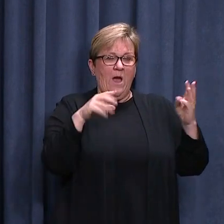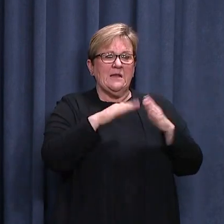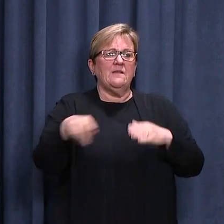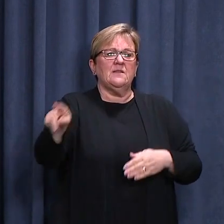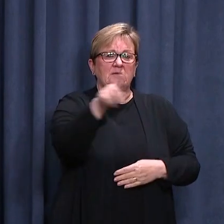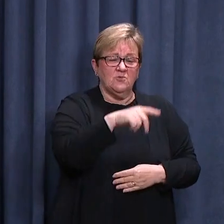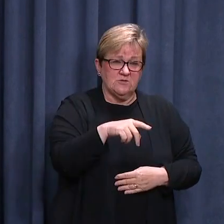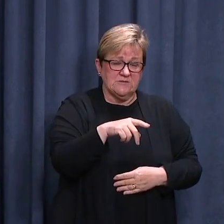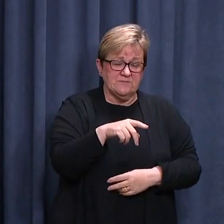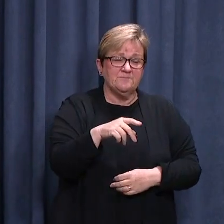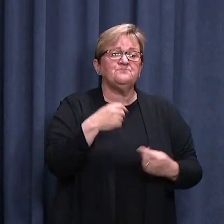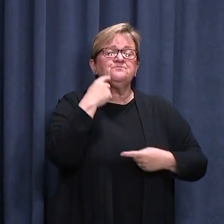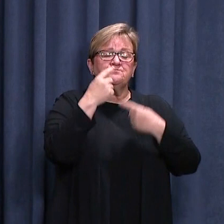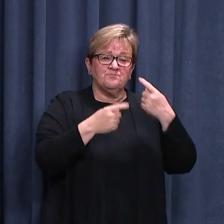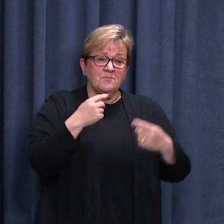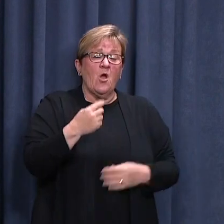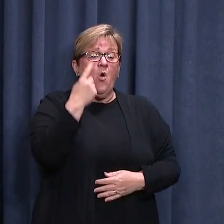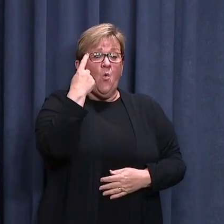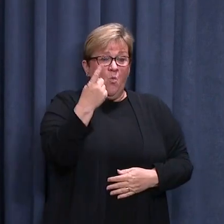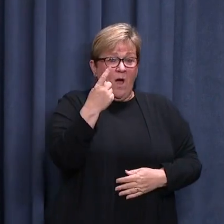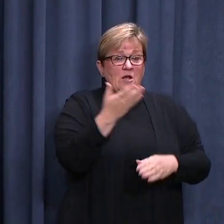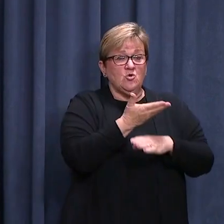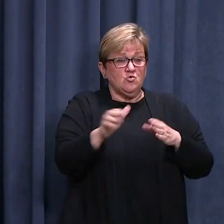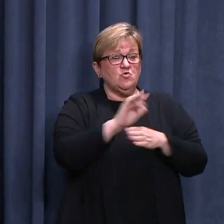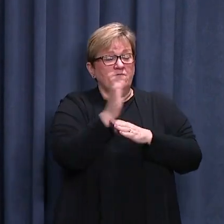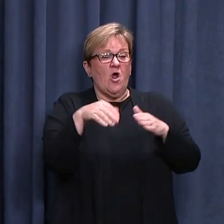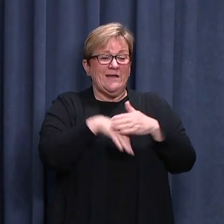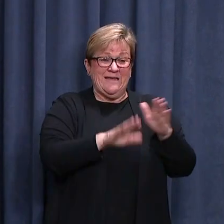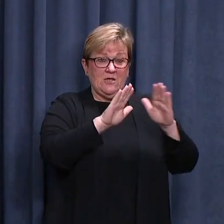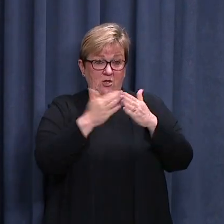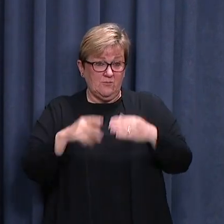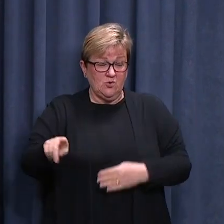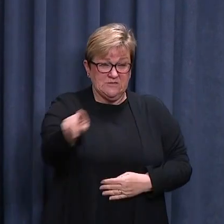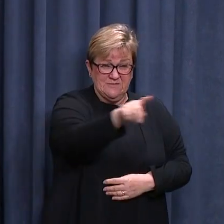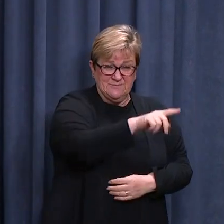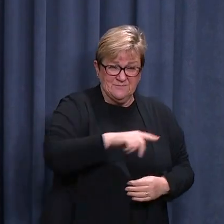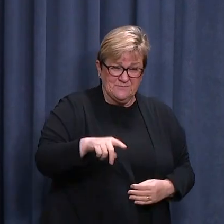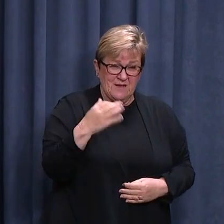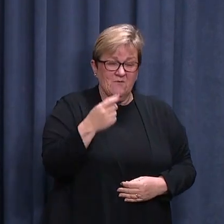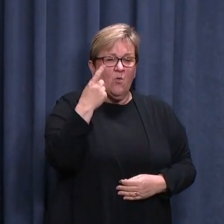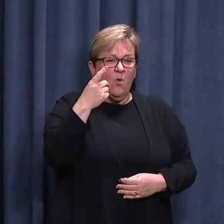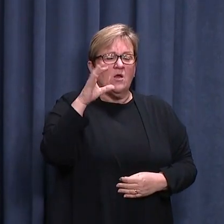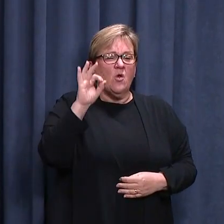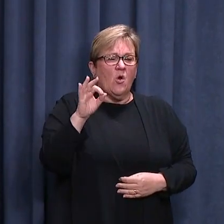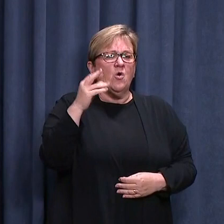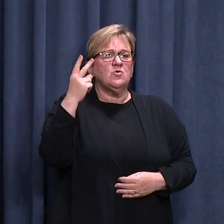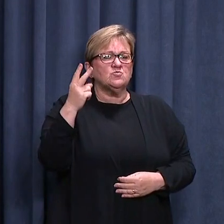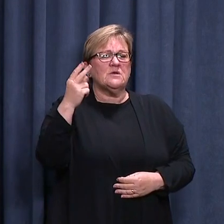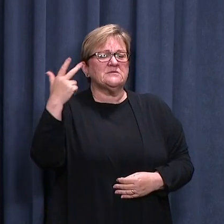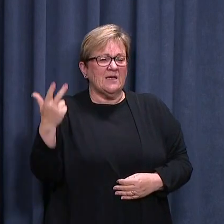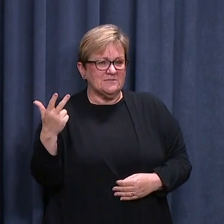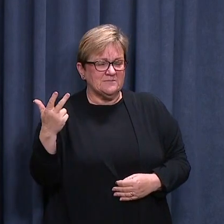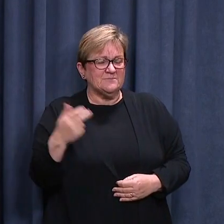Just to repeat, we have recorded one new local case of COVID-19 designated case 1028.